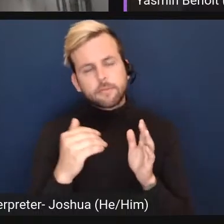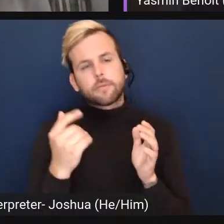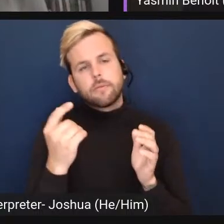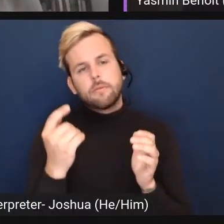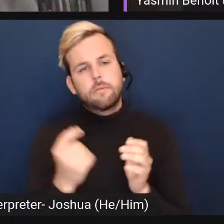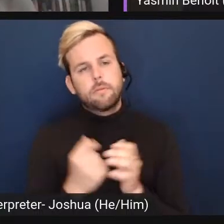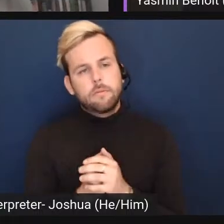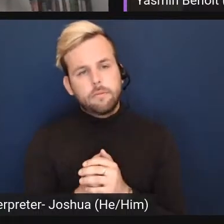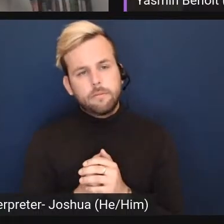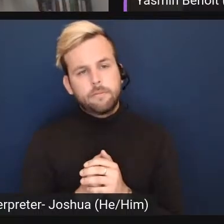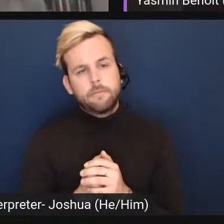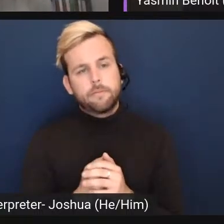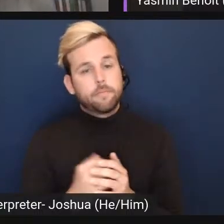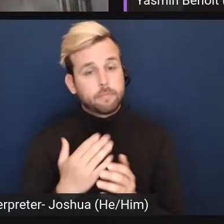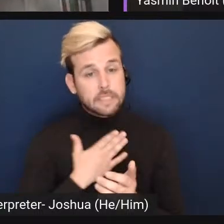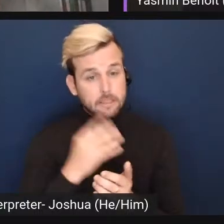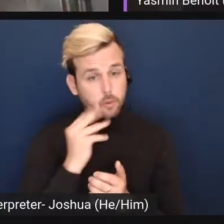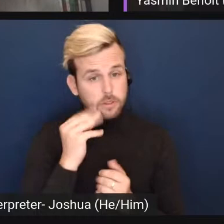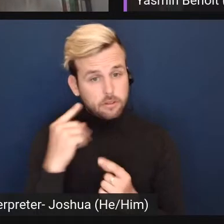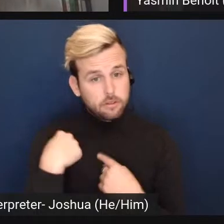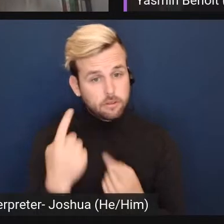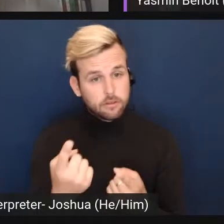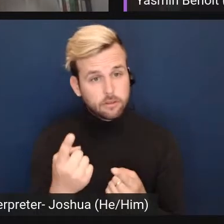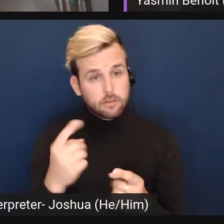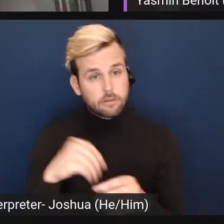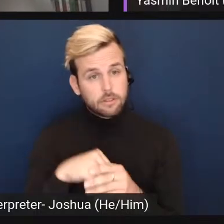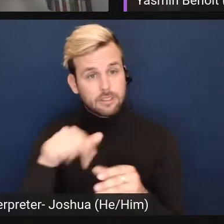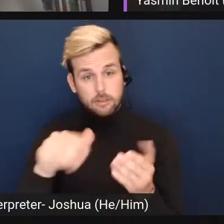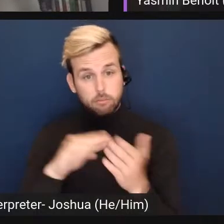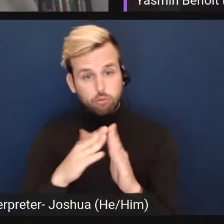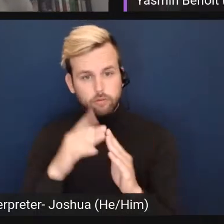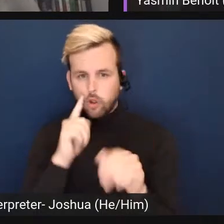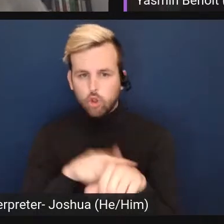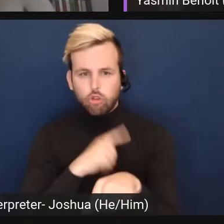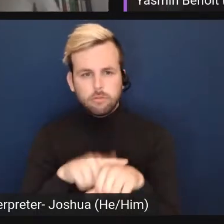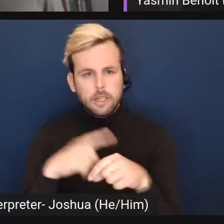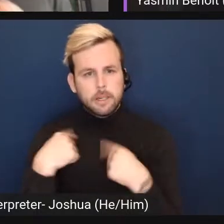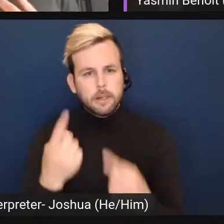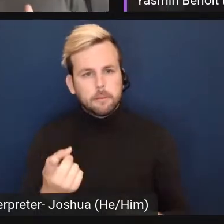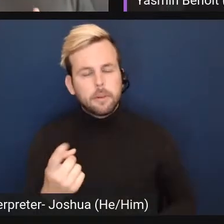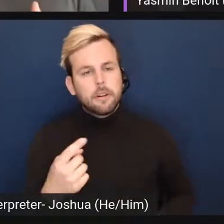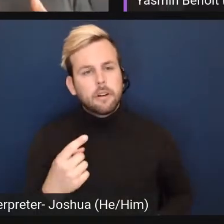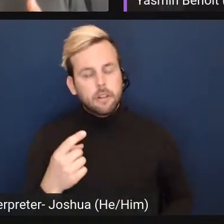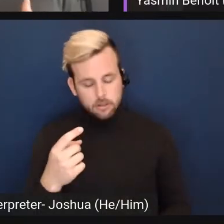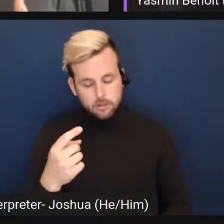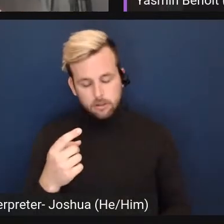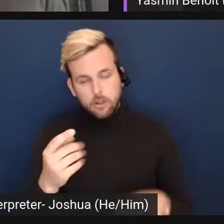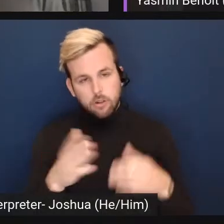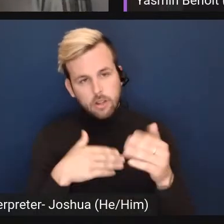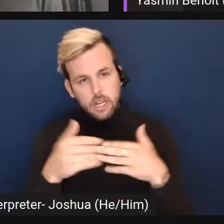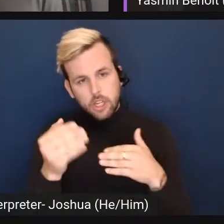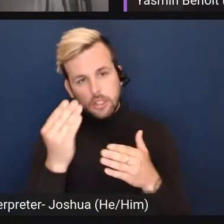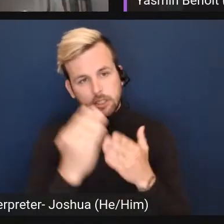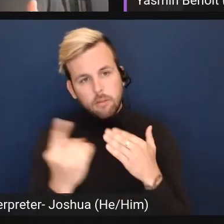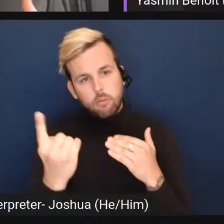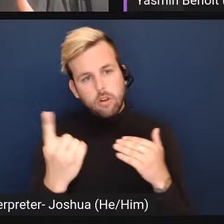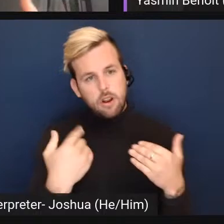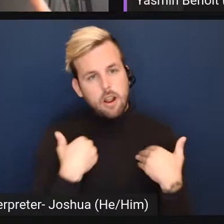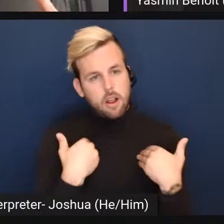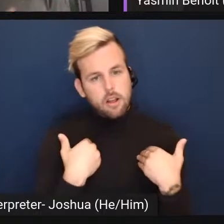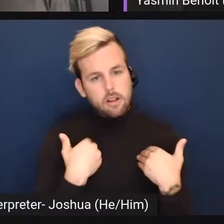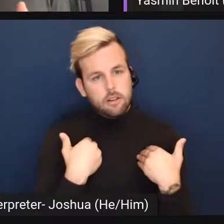what at least my experience has been being in this community for a long time is that whether or not someone has